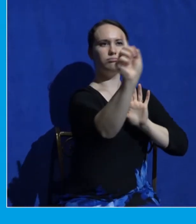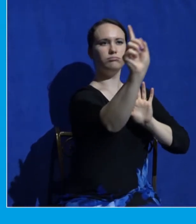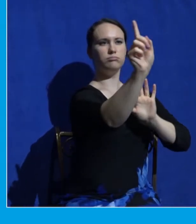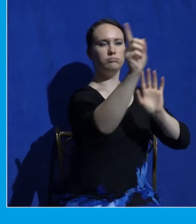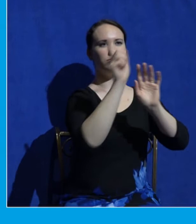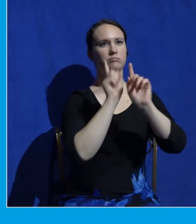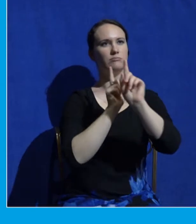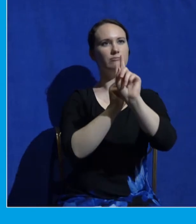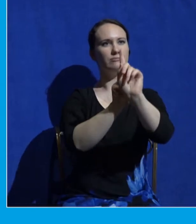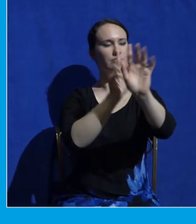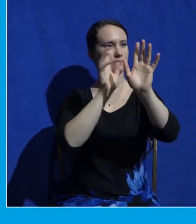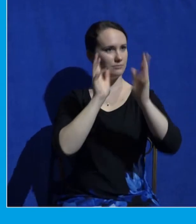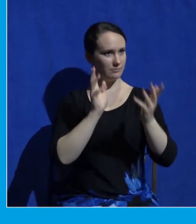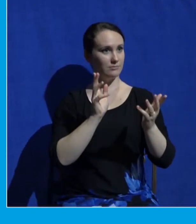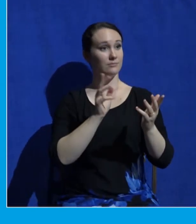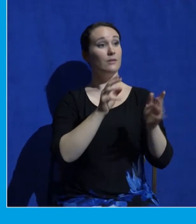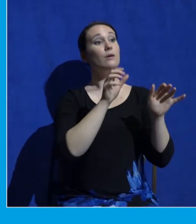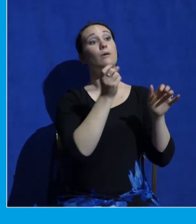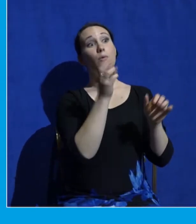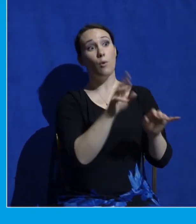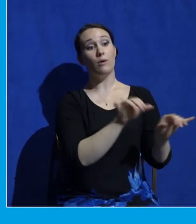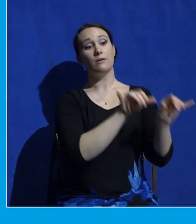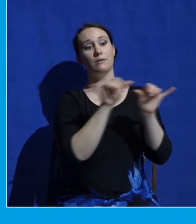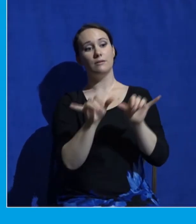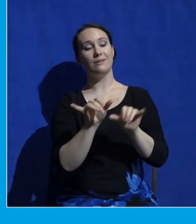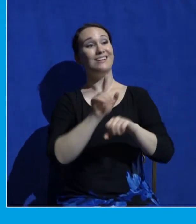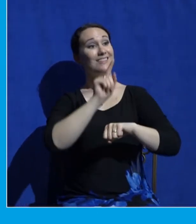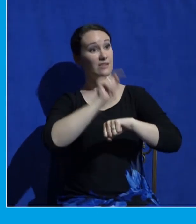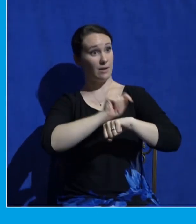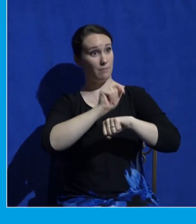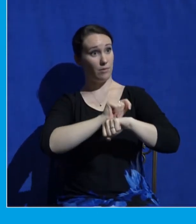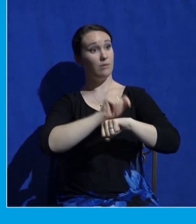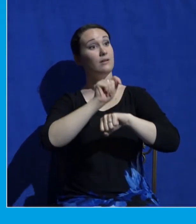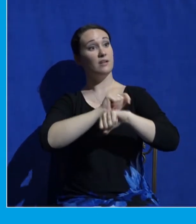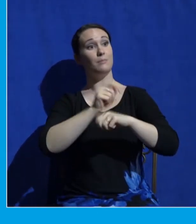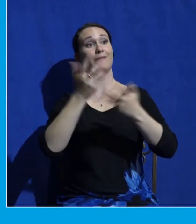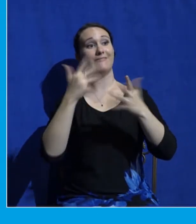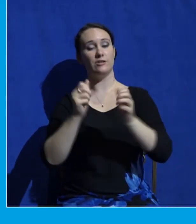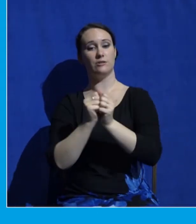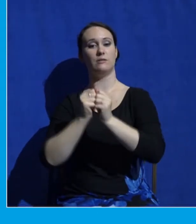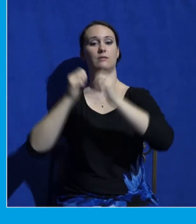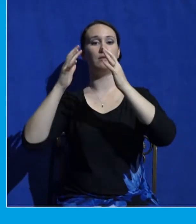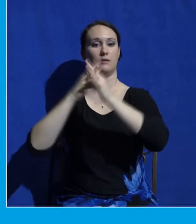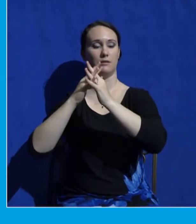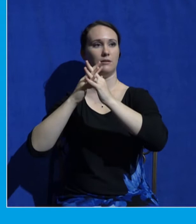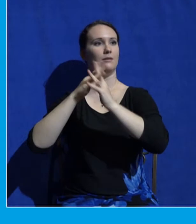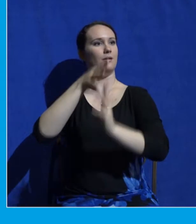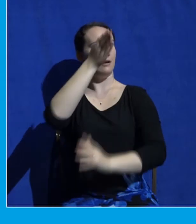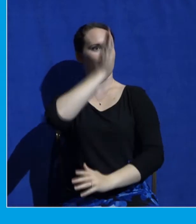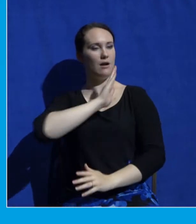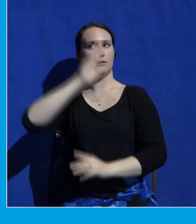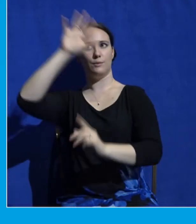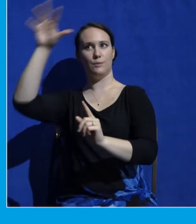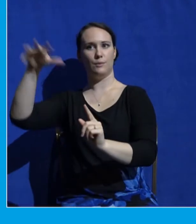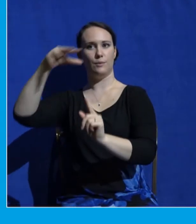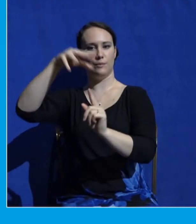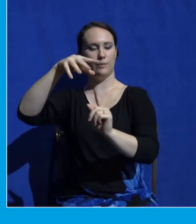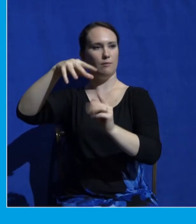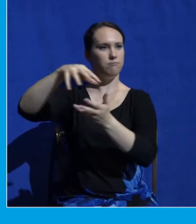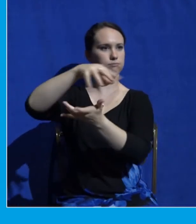over the temple when it was established. So this cloud overshadows them and a voice comes out